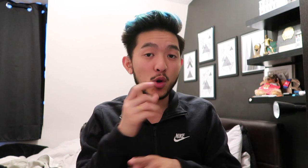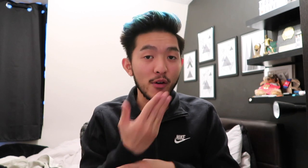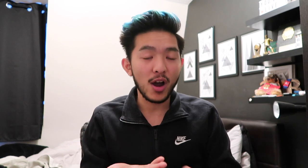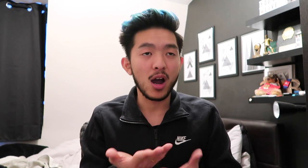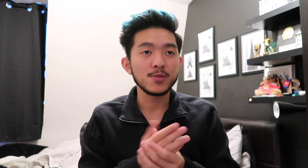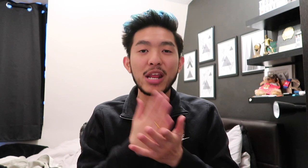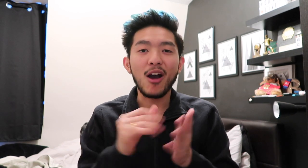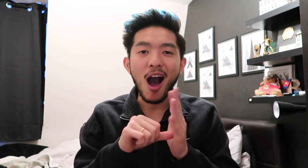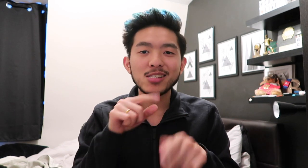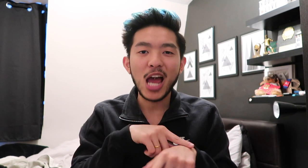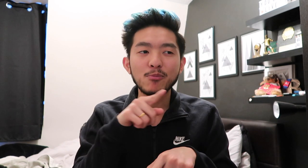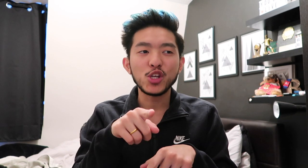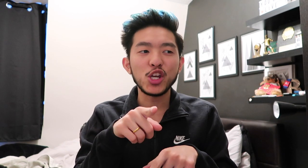cover. It's hard time too.